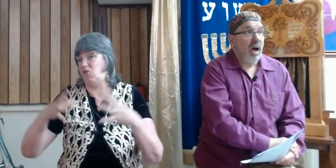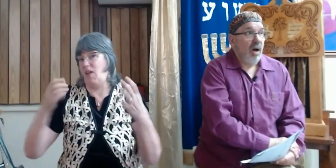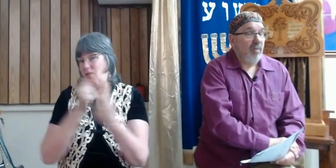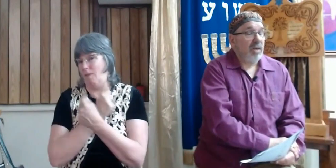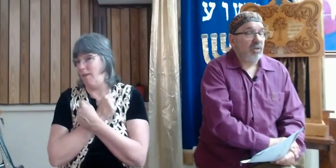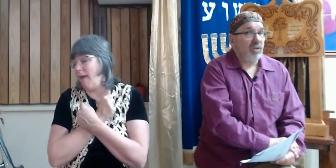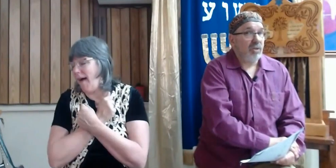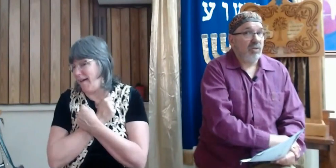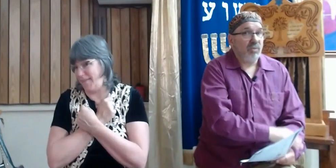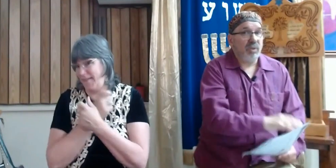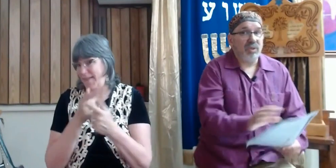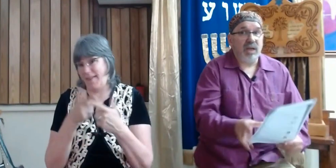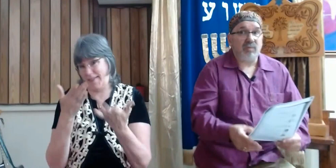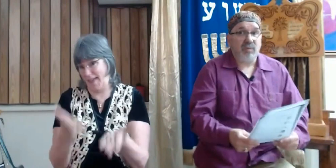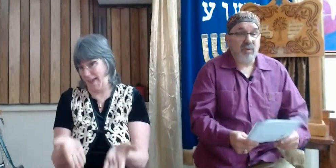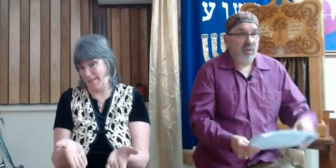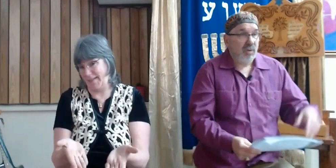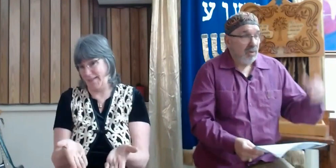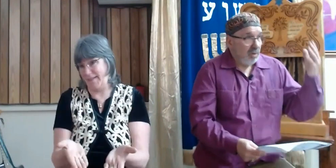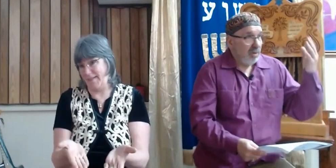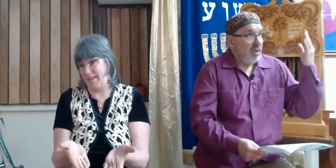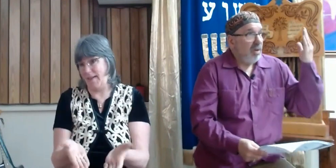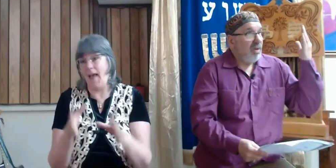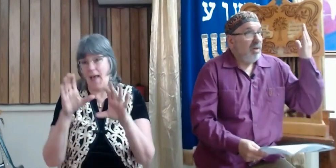How much would that,